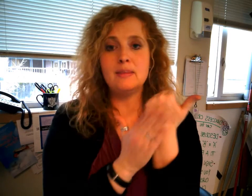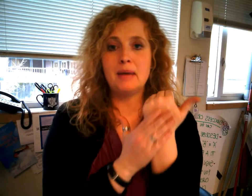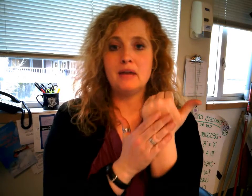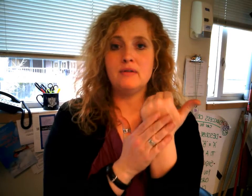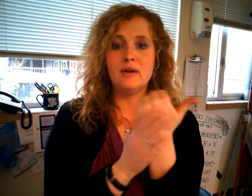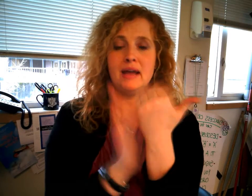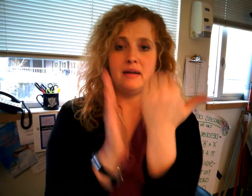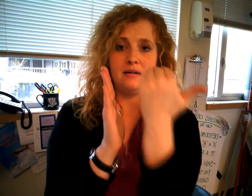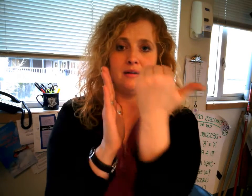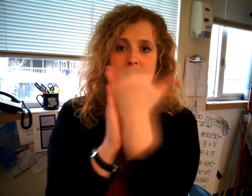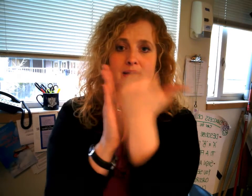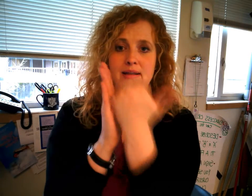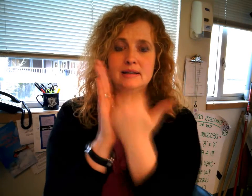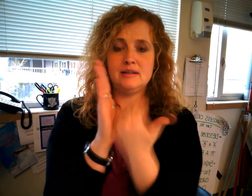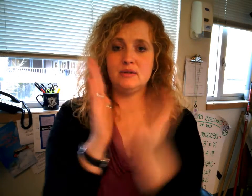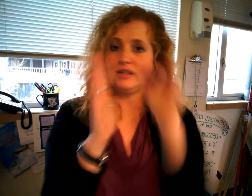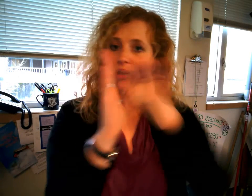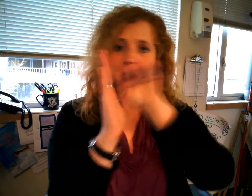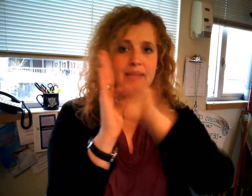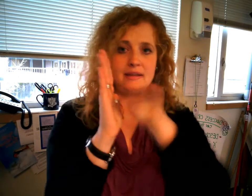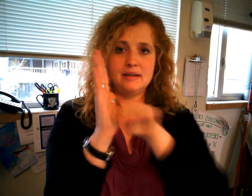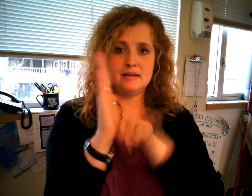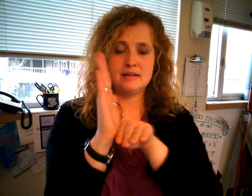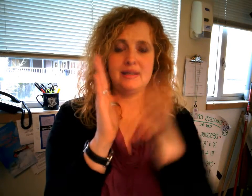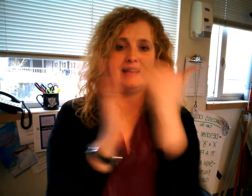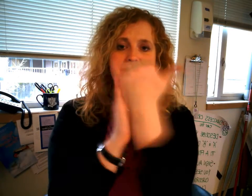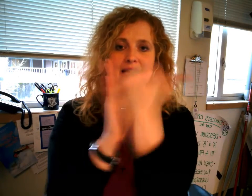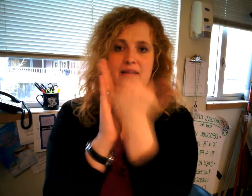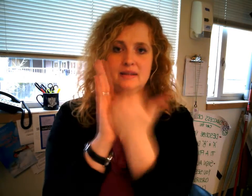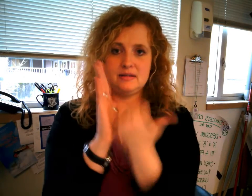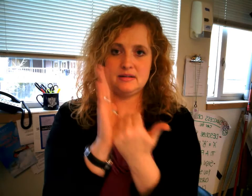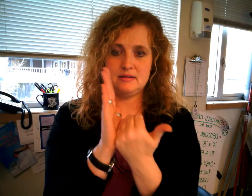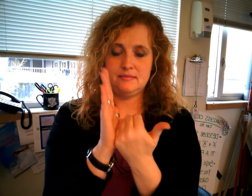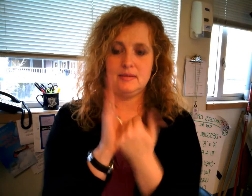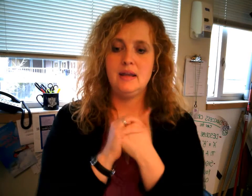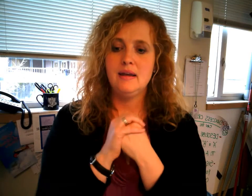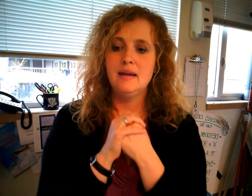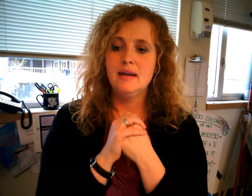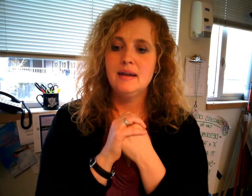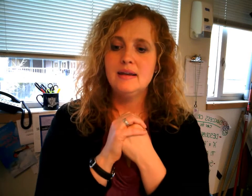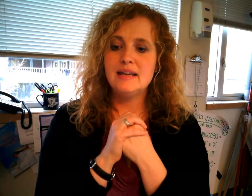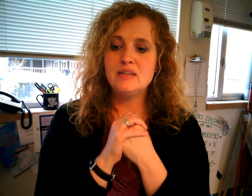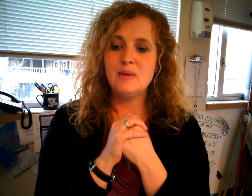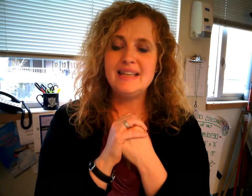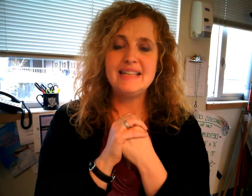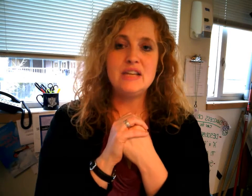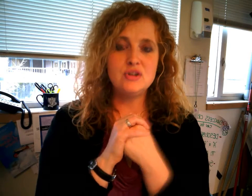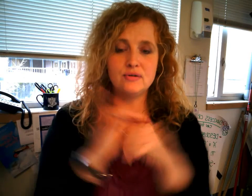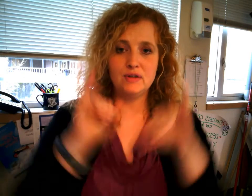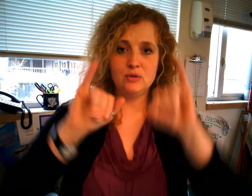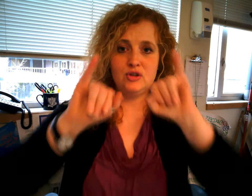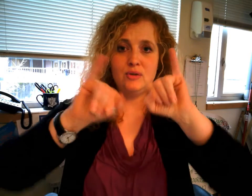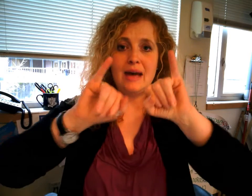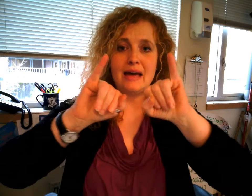back of your hand list so it's not like this it's like this next one is interview two eyes